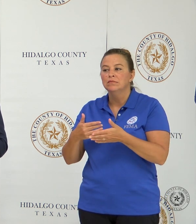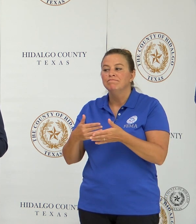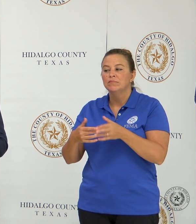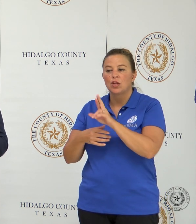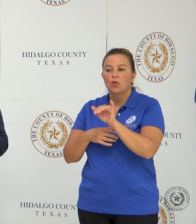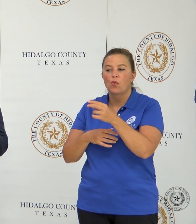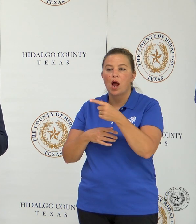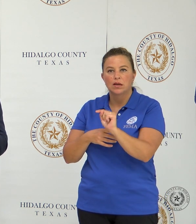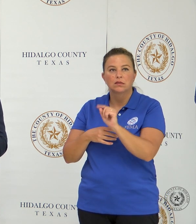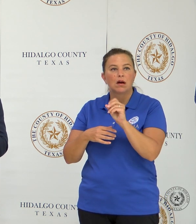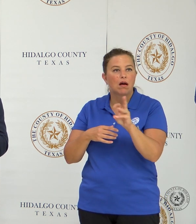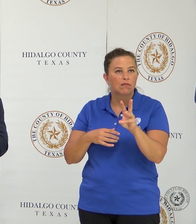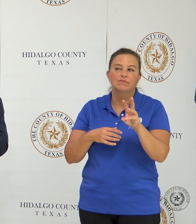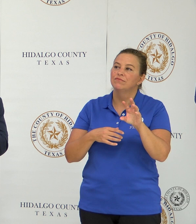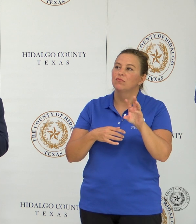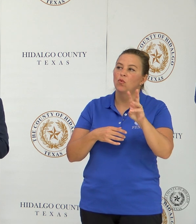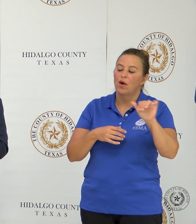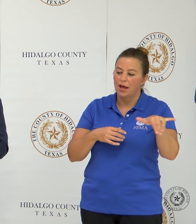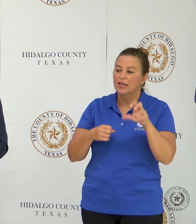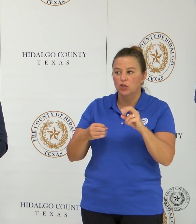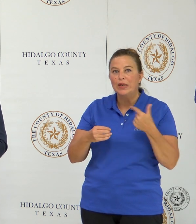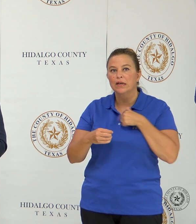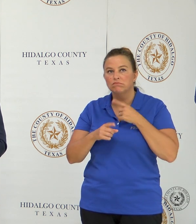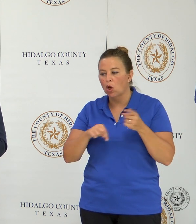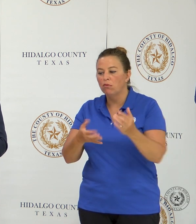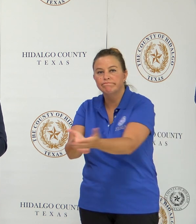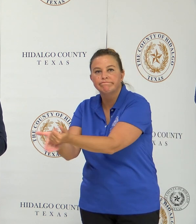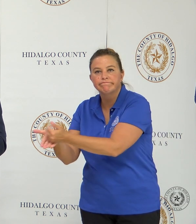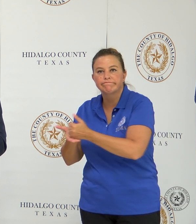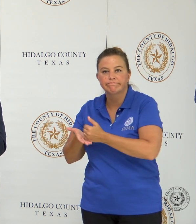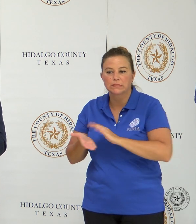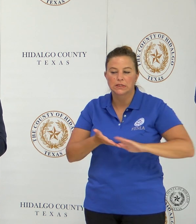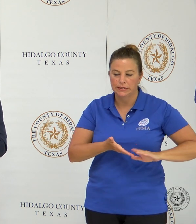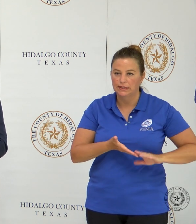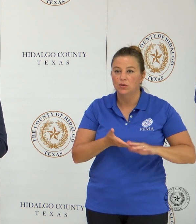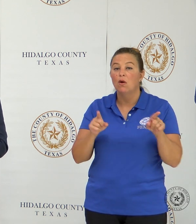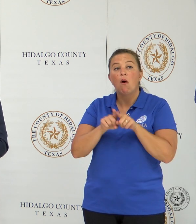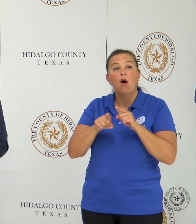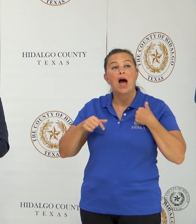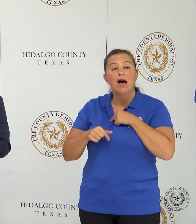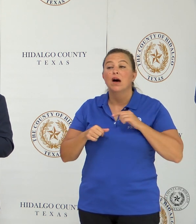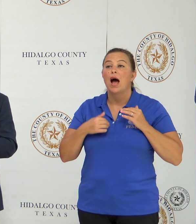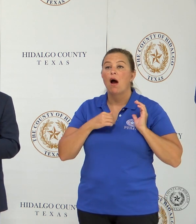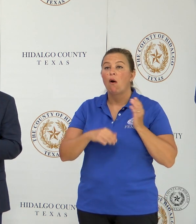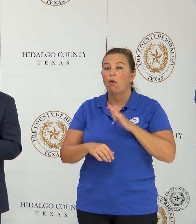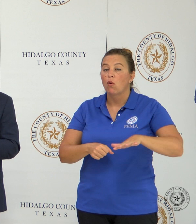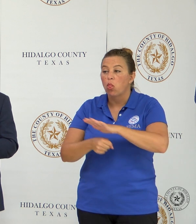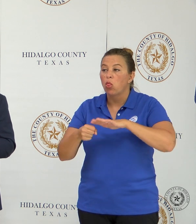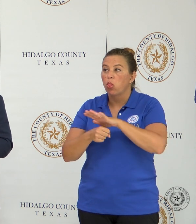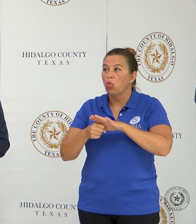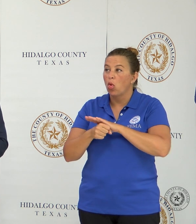that you call our office so that we can assist with getting that kind of debris out of your homes. We also have our local sanitation